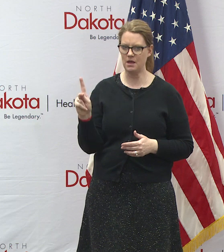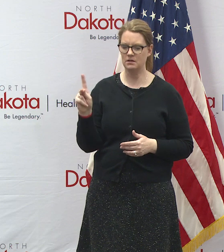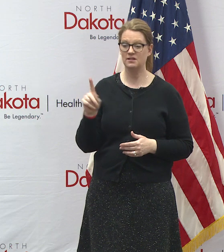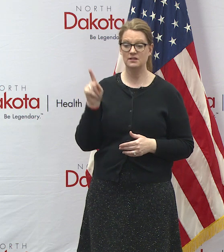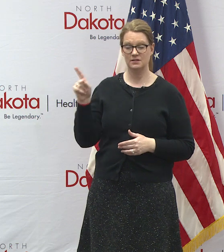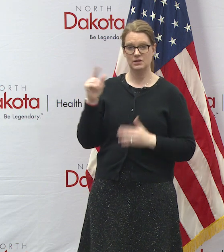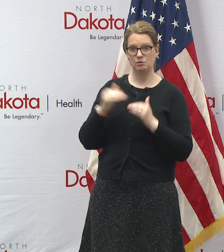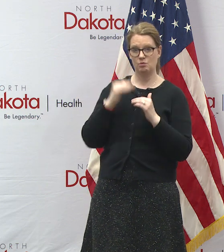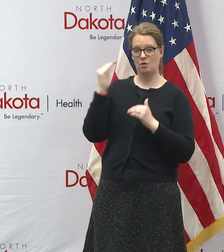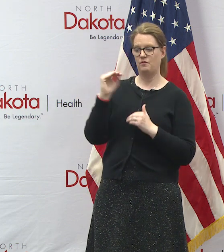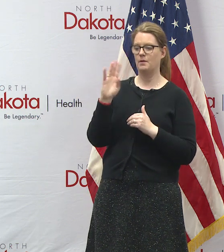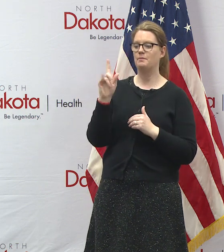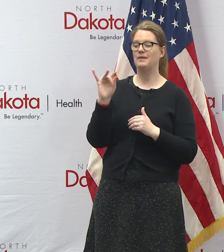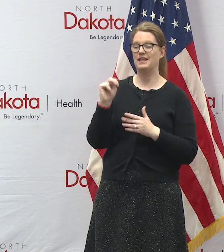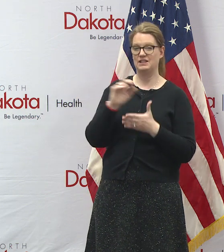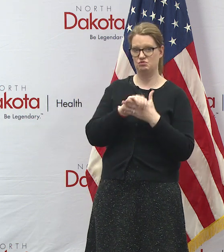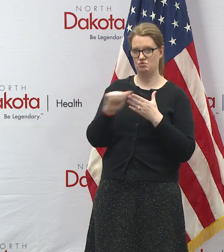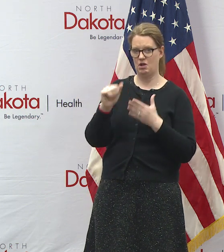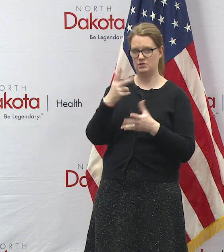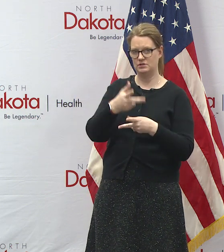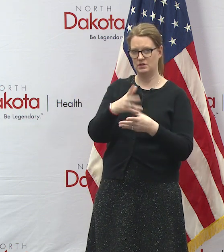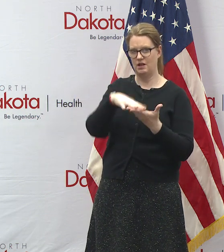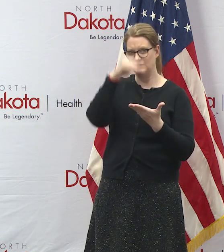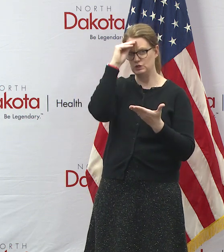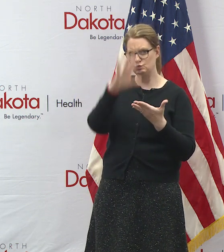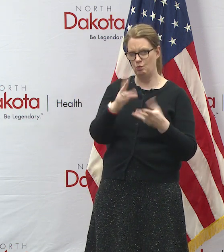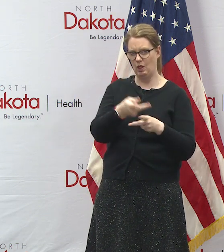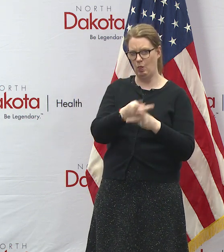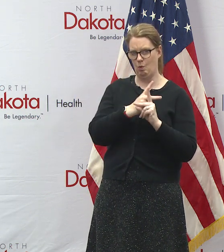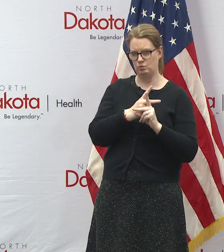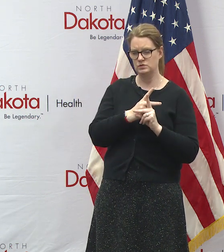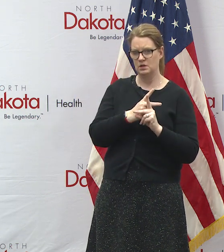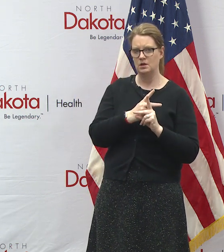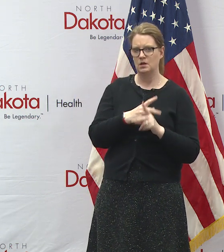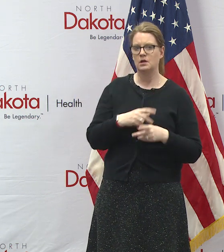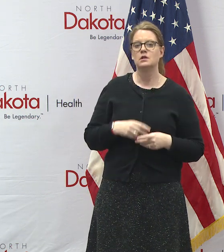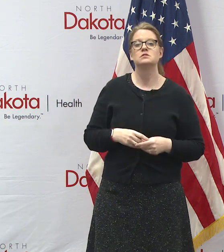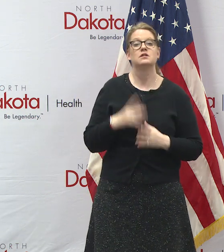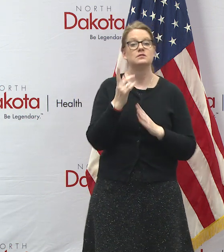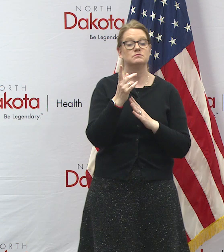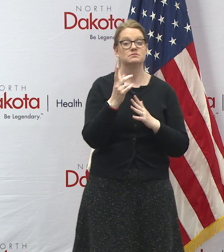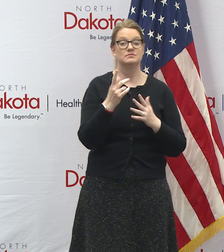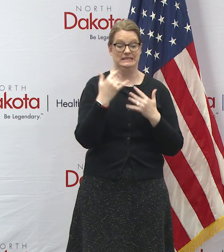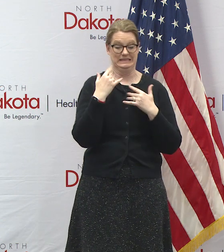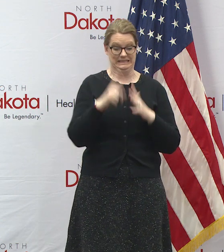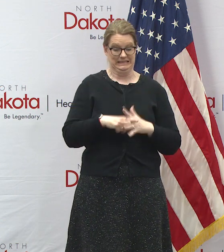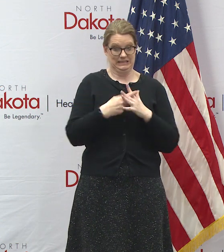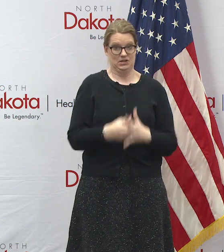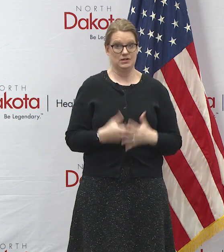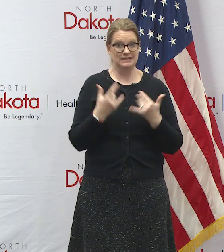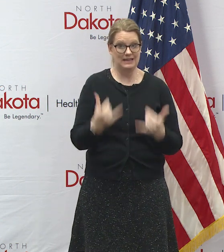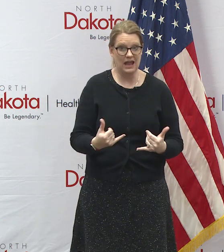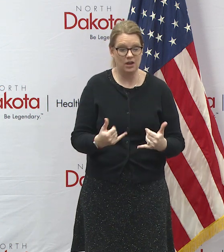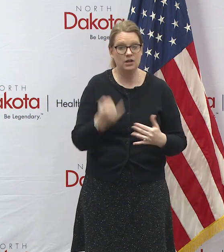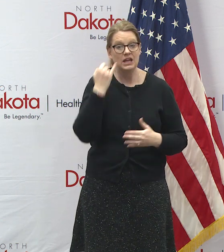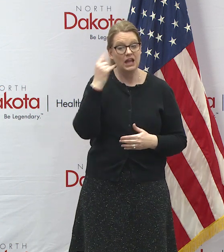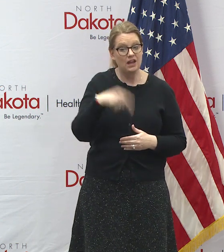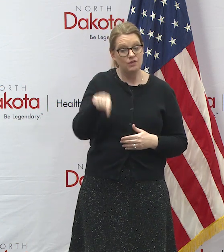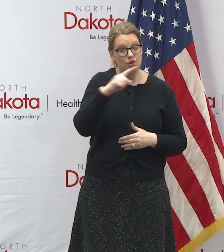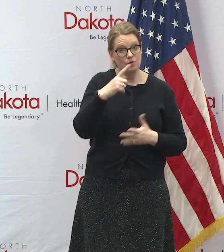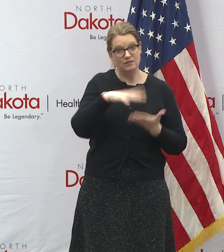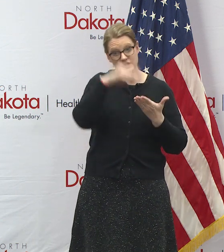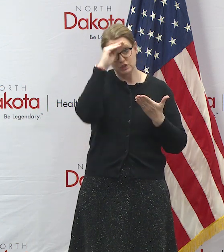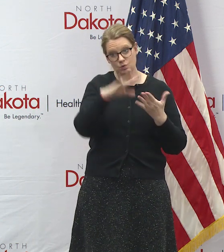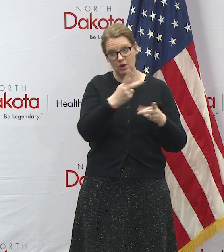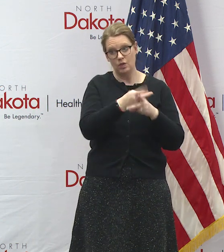has over a billion dollars of student loans out so effective immediately if you're a student loan borrower with the bank of